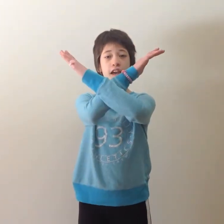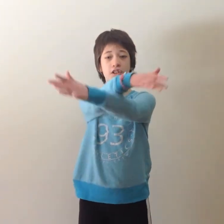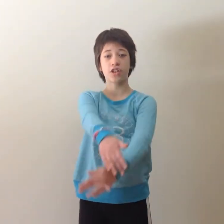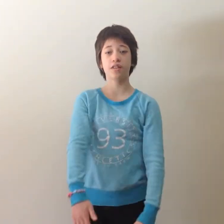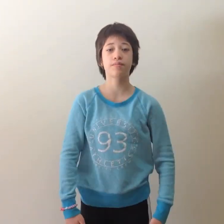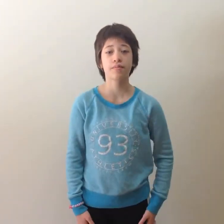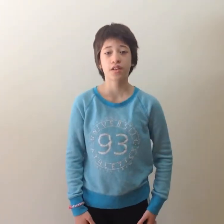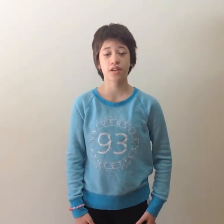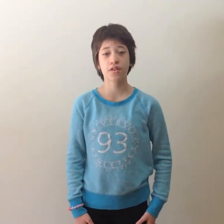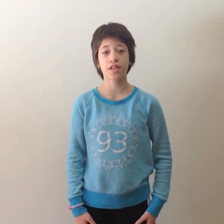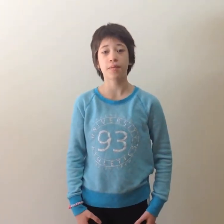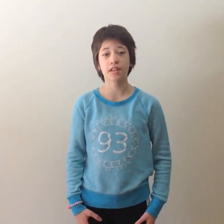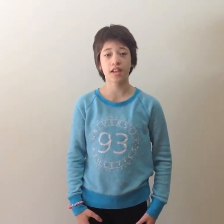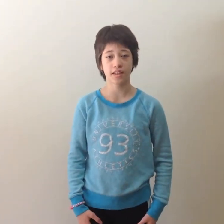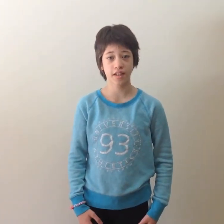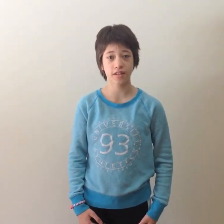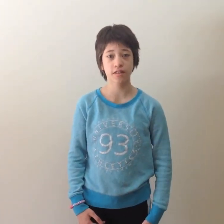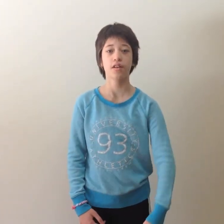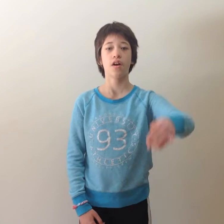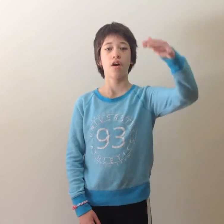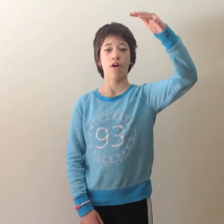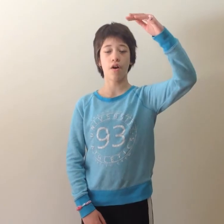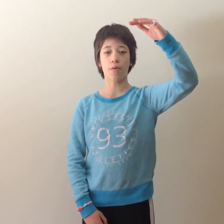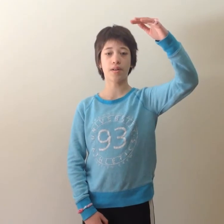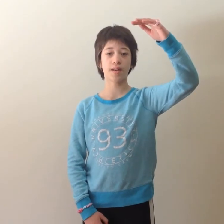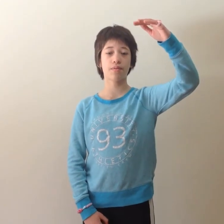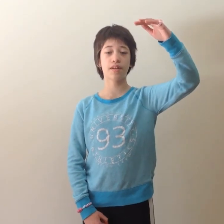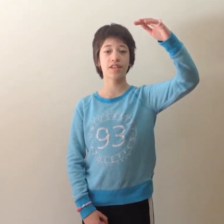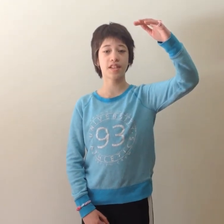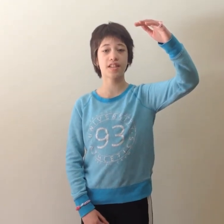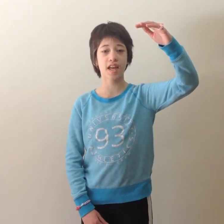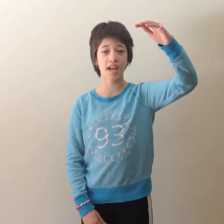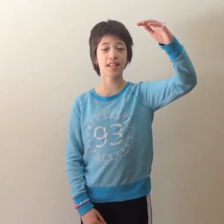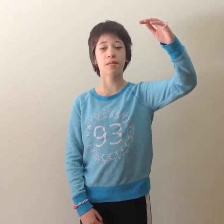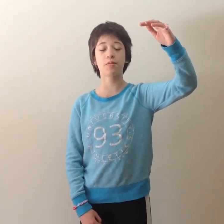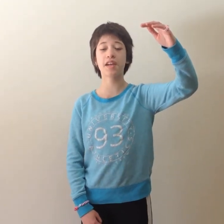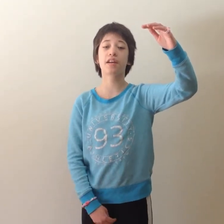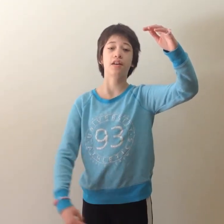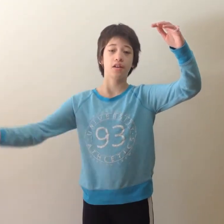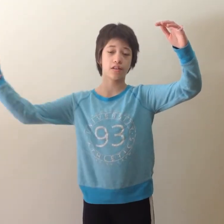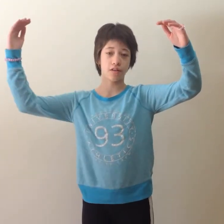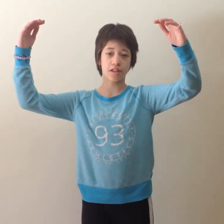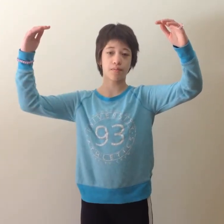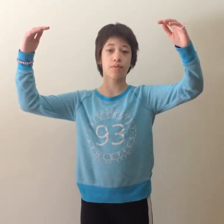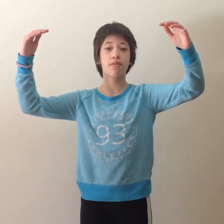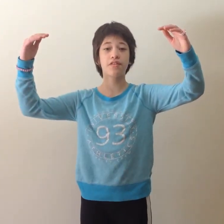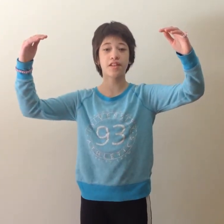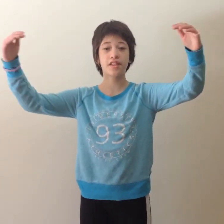goes something like this, opening parenthesis A times B, closing parenthesis